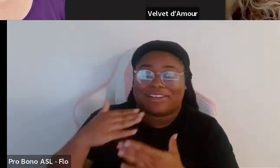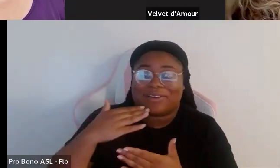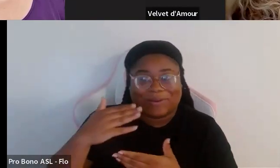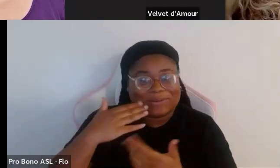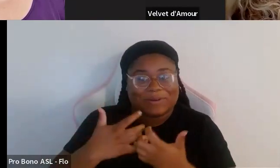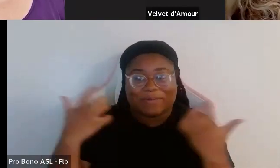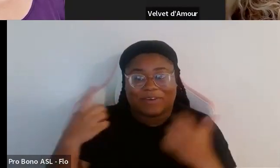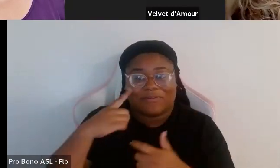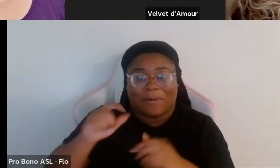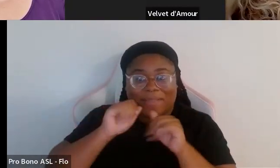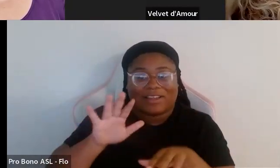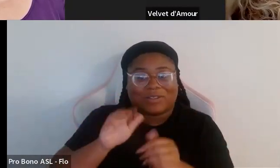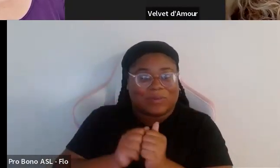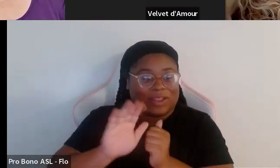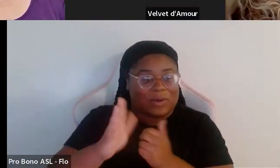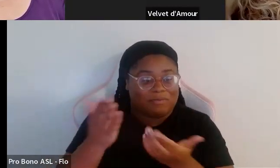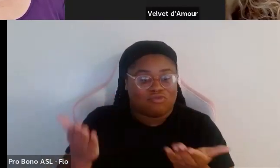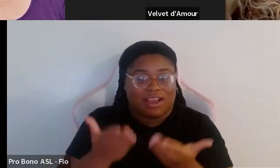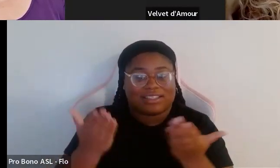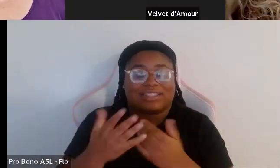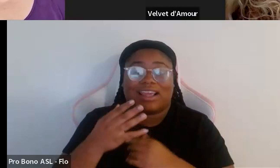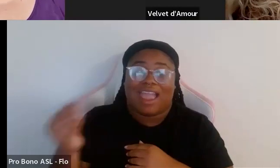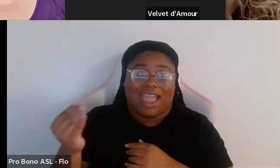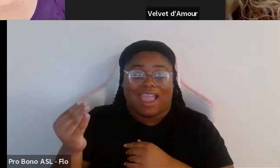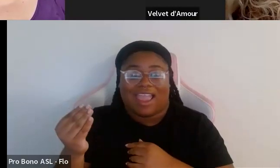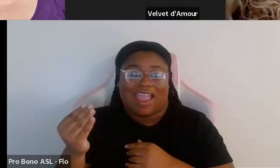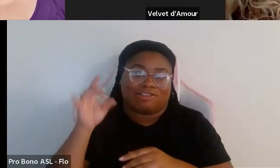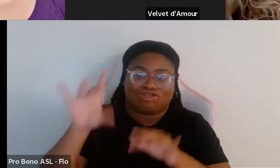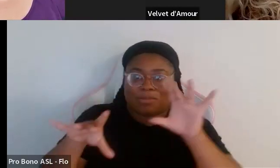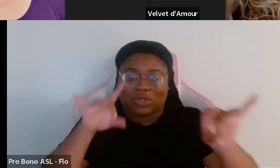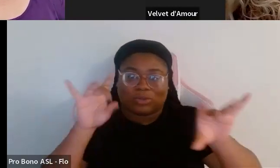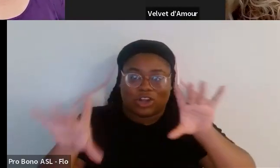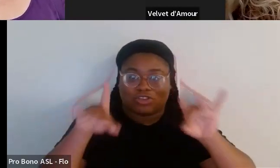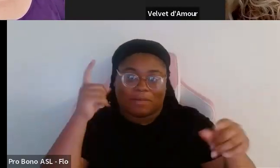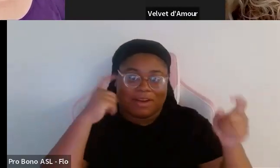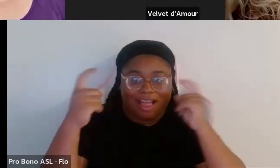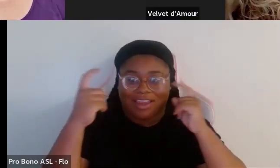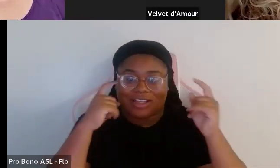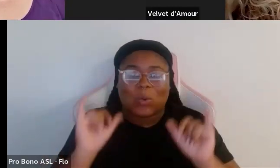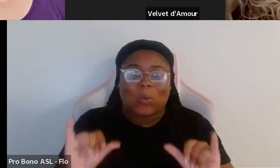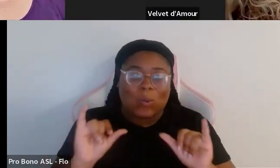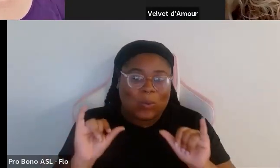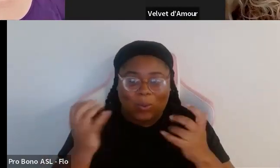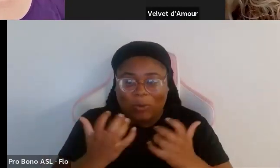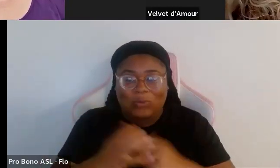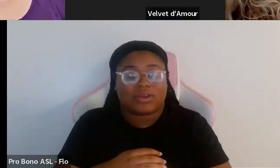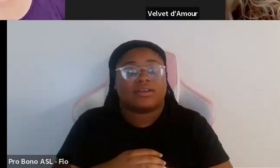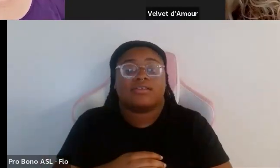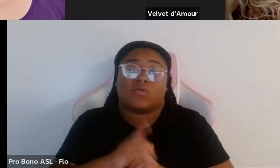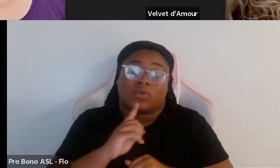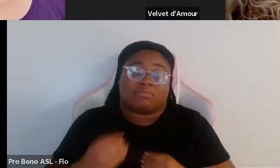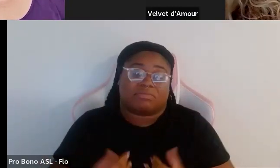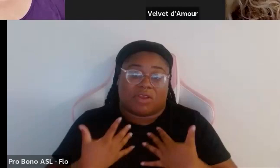much for blessing us with your presence and dropping some gems of knowledge oh my goodness um and just being